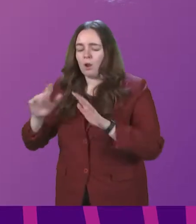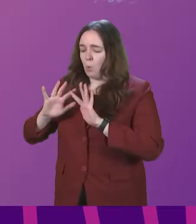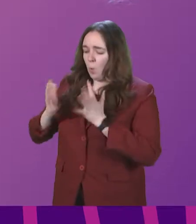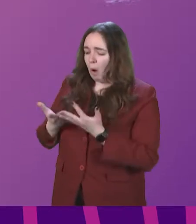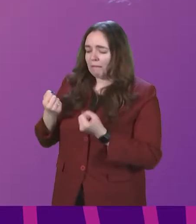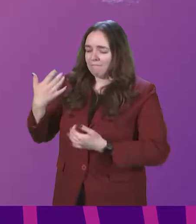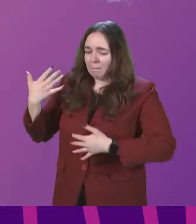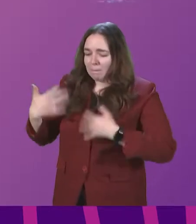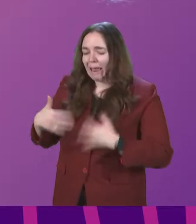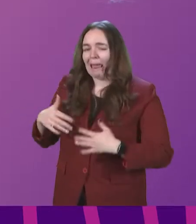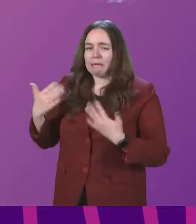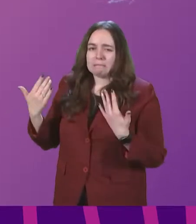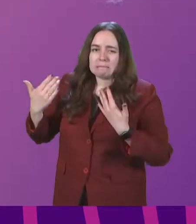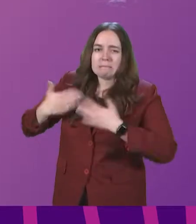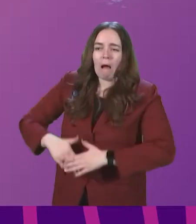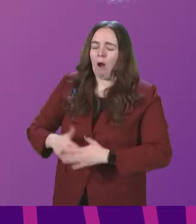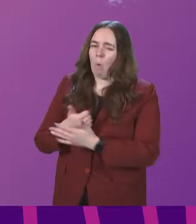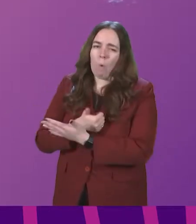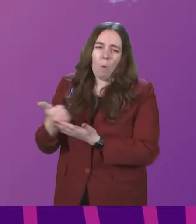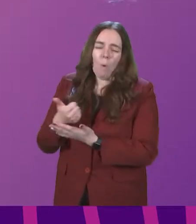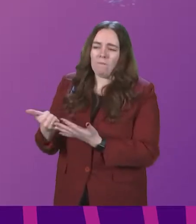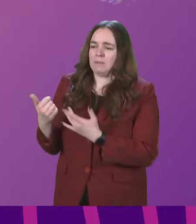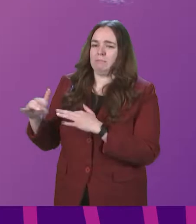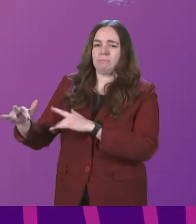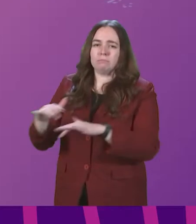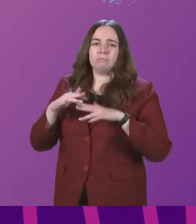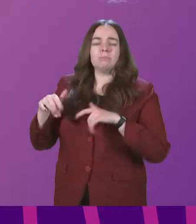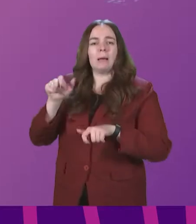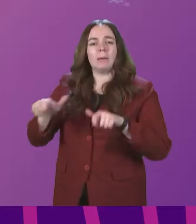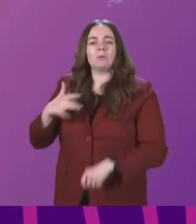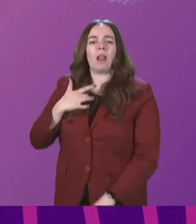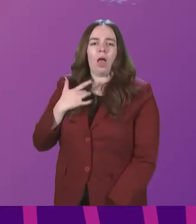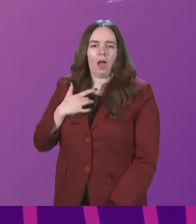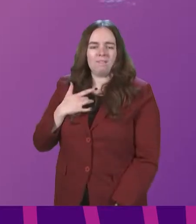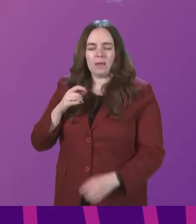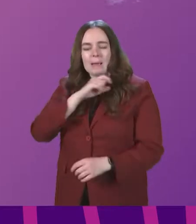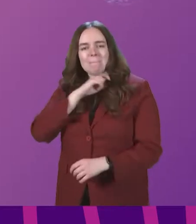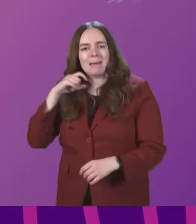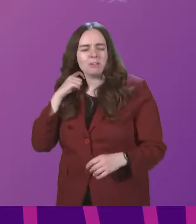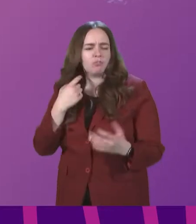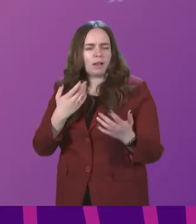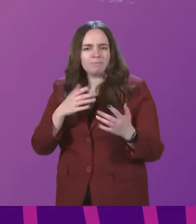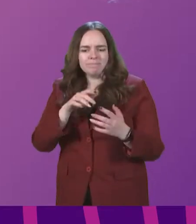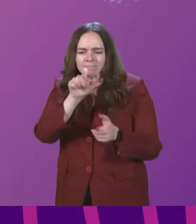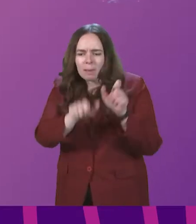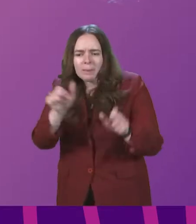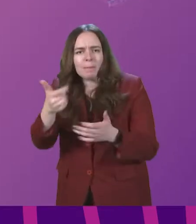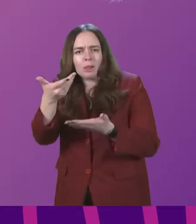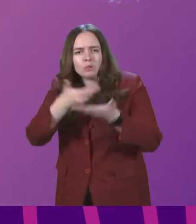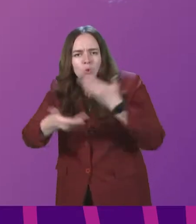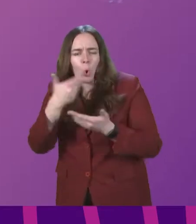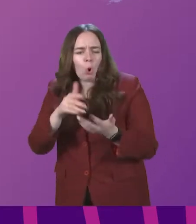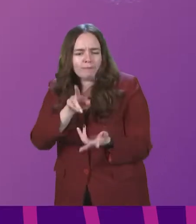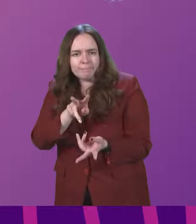and darkness too often prevails in people's life. Ministry is about listening to people's stories, their